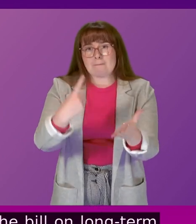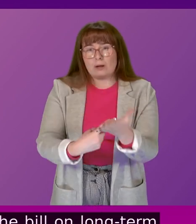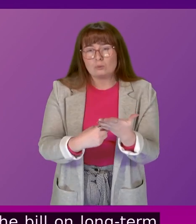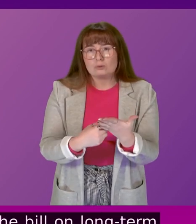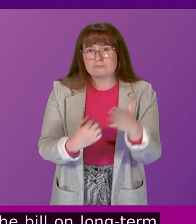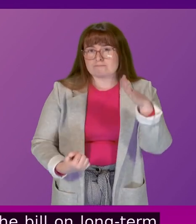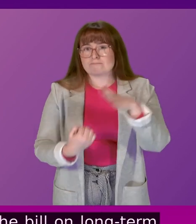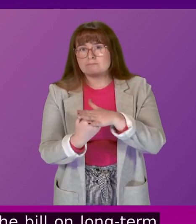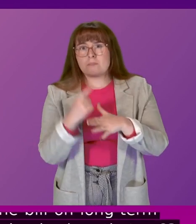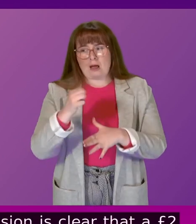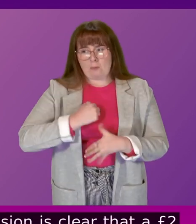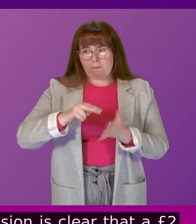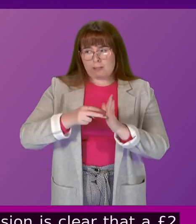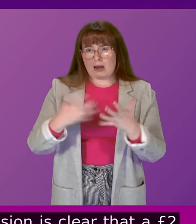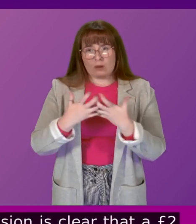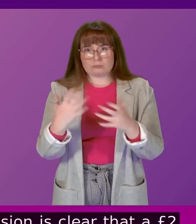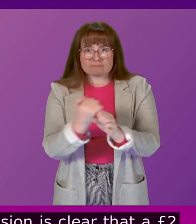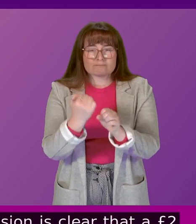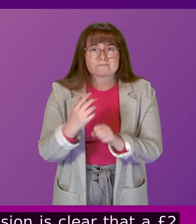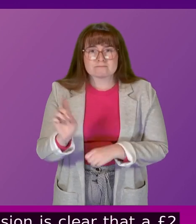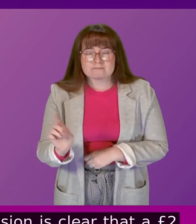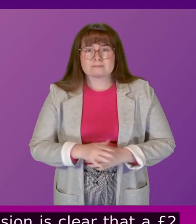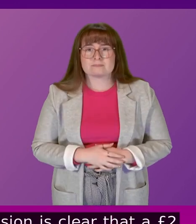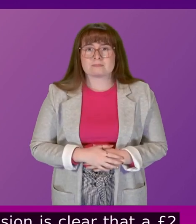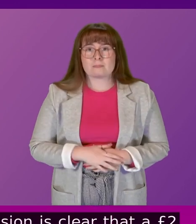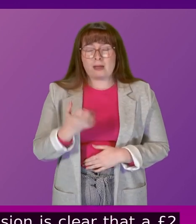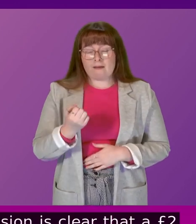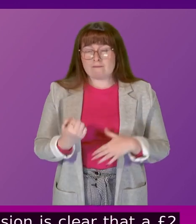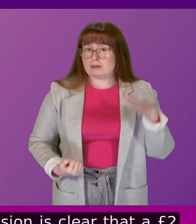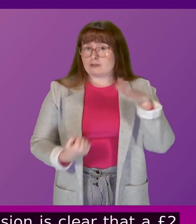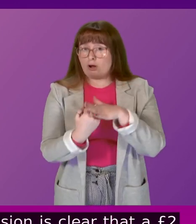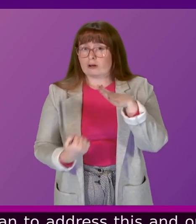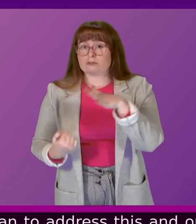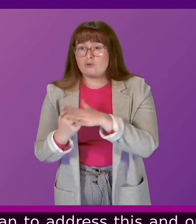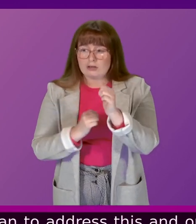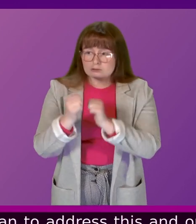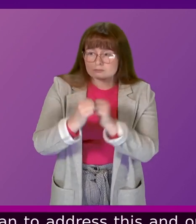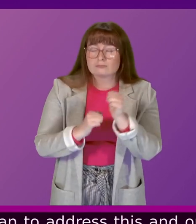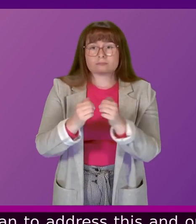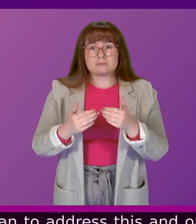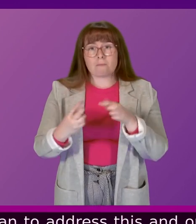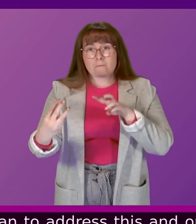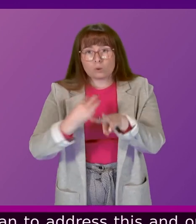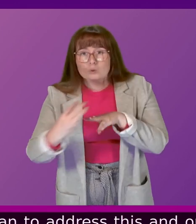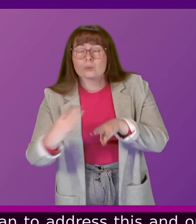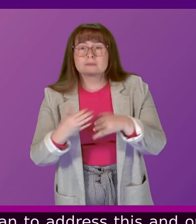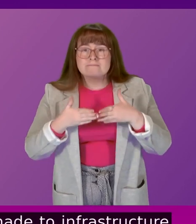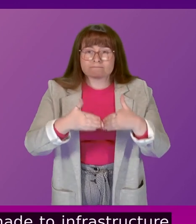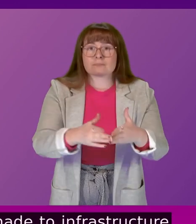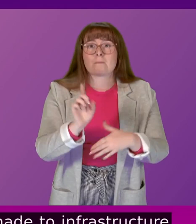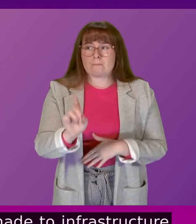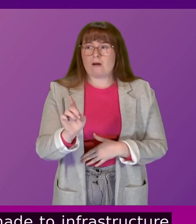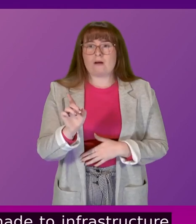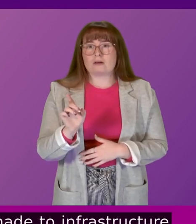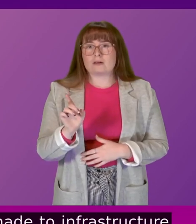where is the plan to address this? And on growth there are cuts being made to infrastructure such as ports and motorways so that this does not undermine the